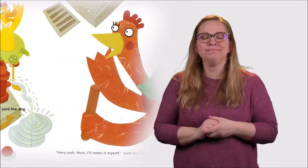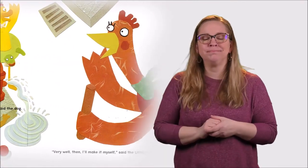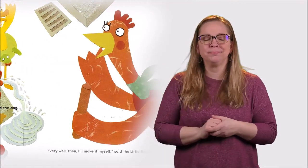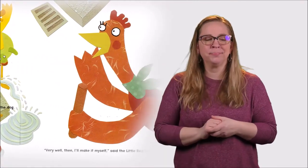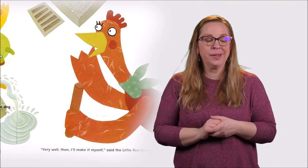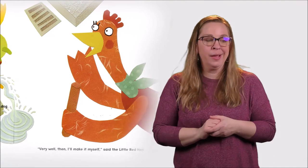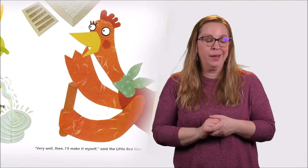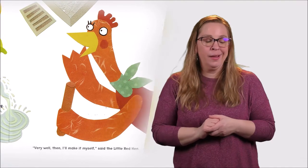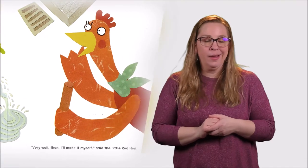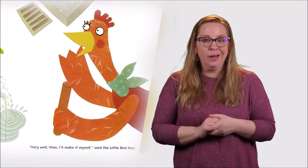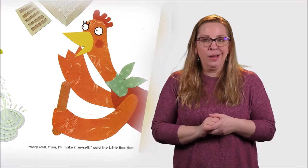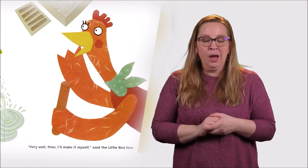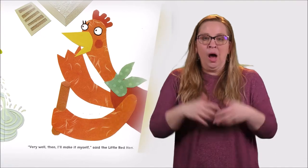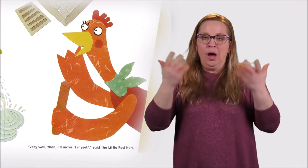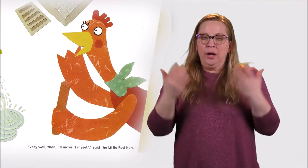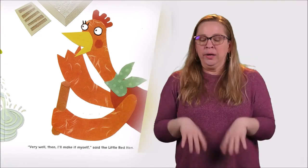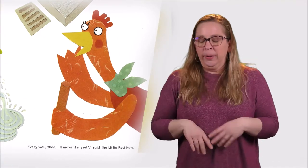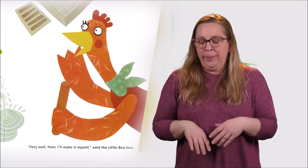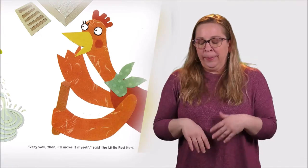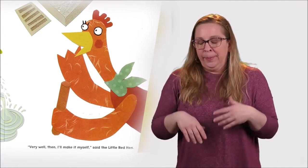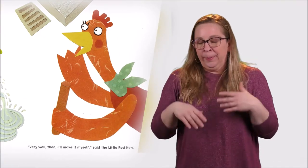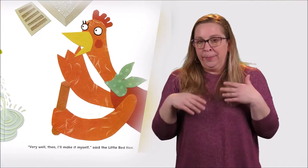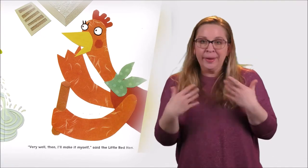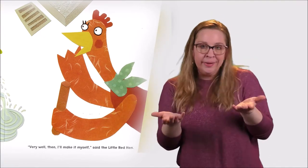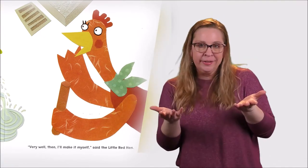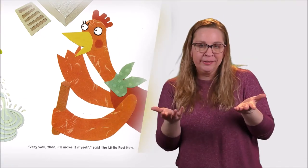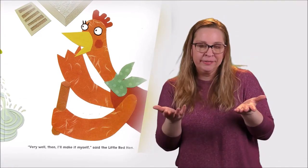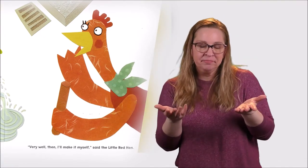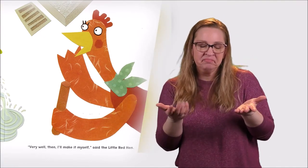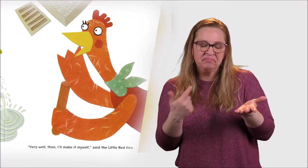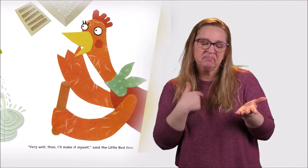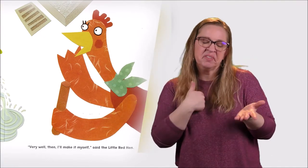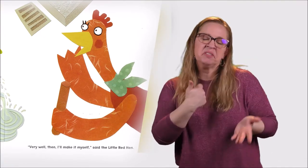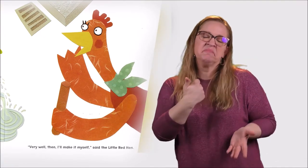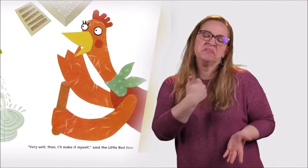Very well then, I'll make it myself, said the Little Red Hen.